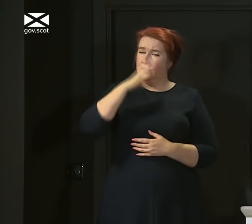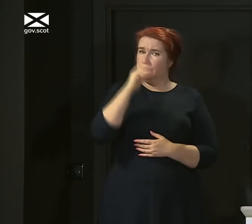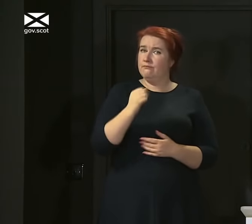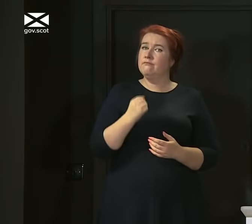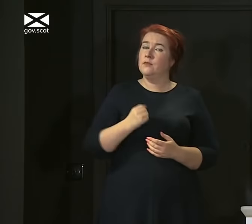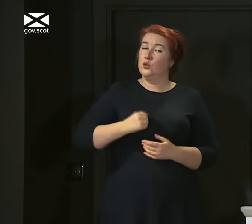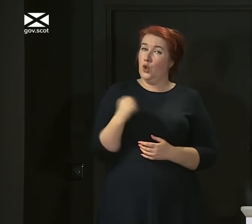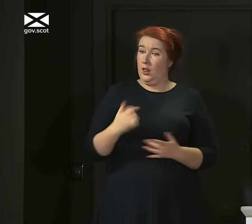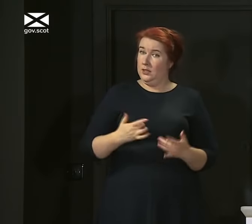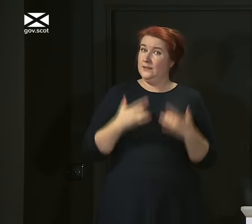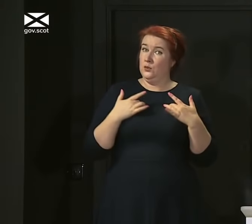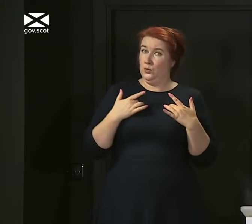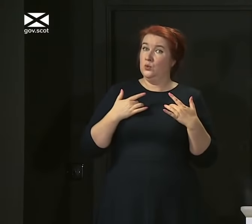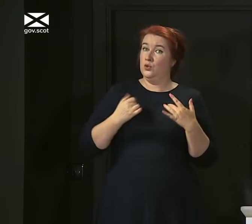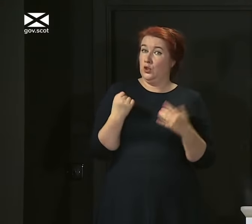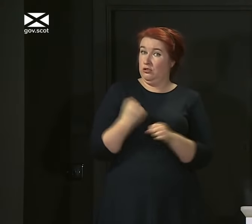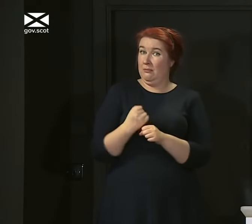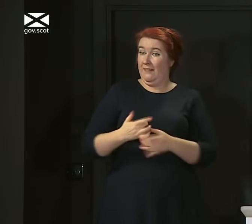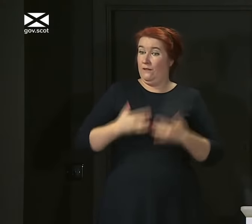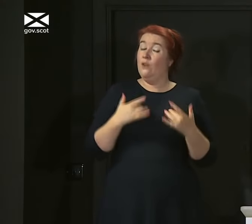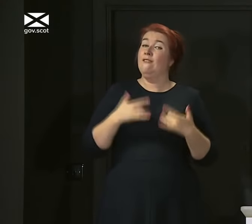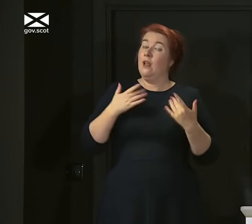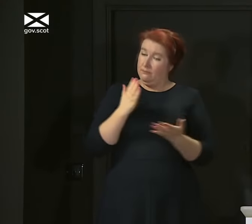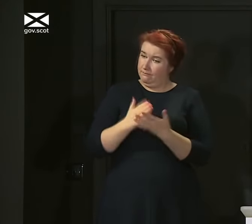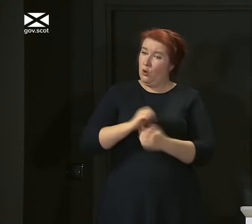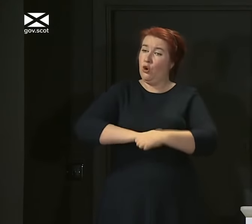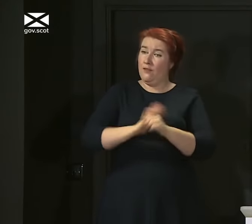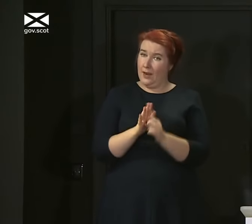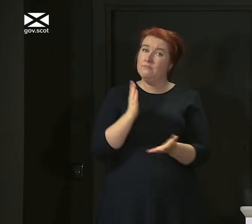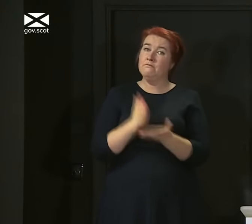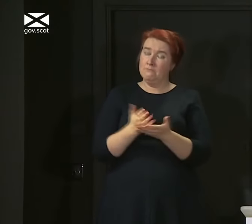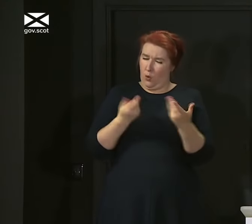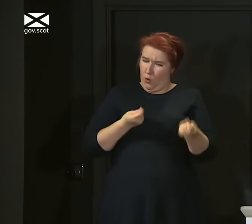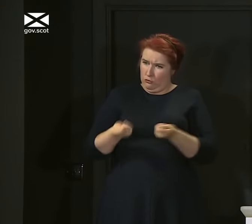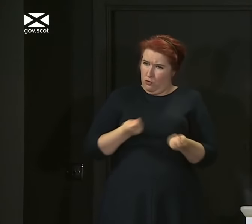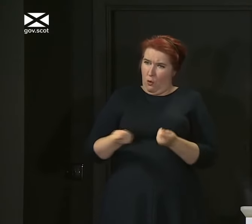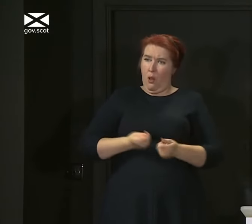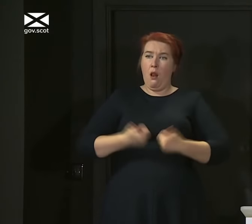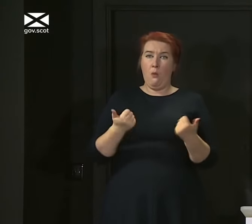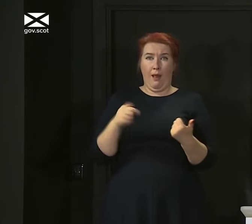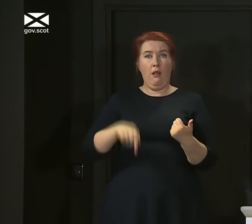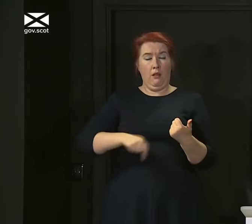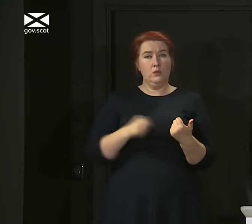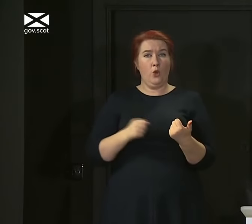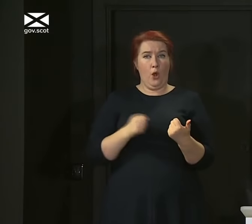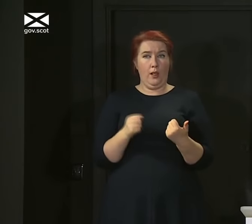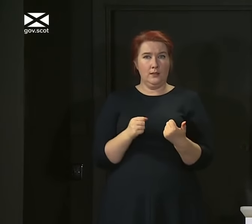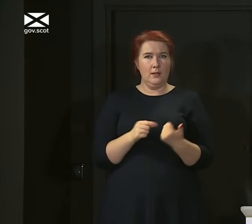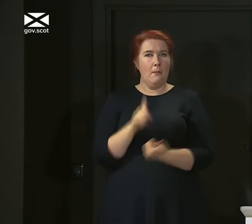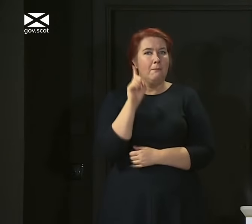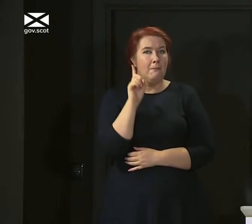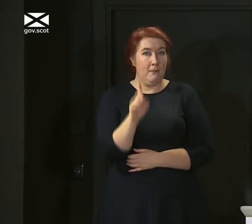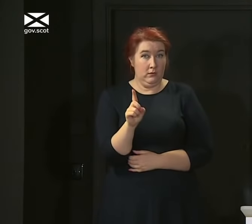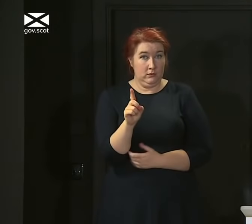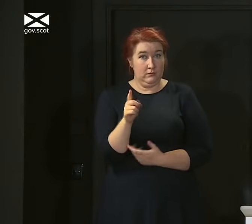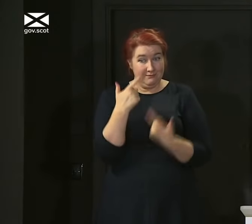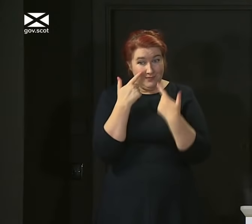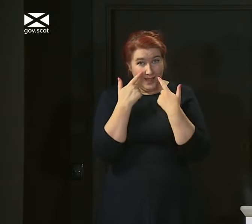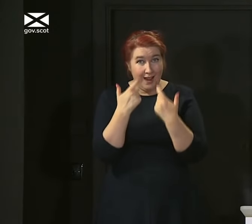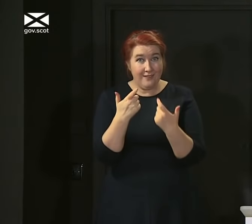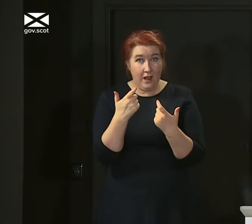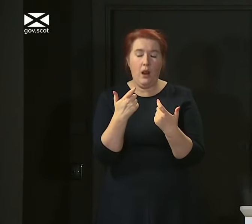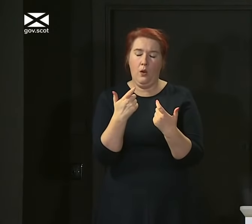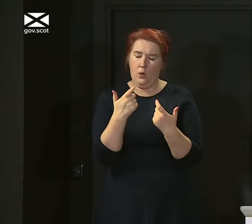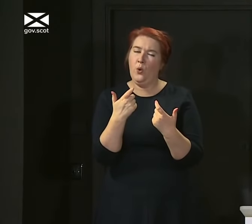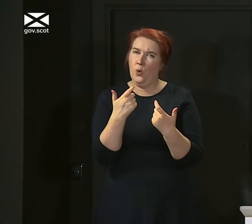opinion remains that the virus right now is under control in Scotland. But the need for caution is more